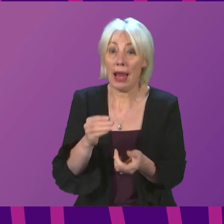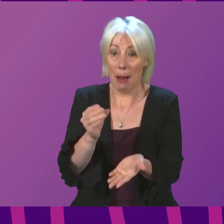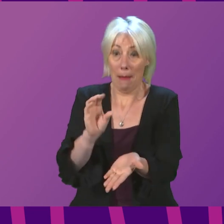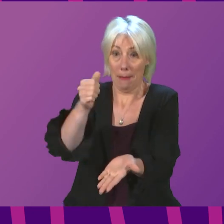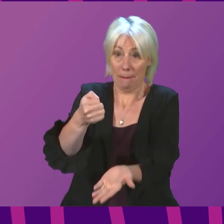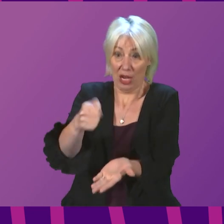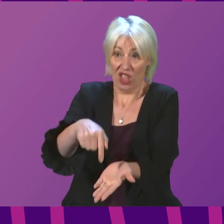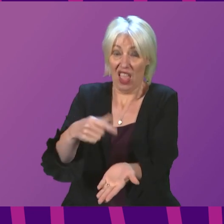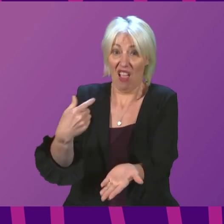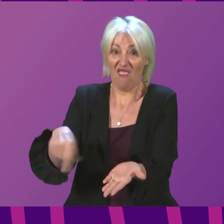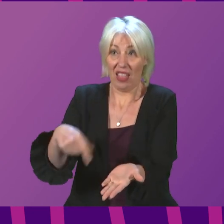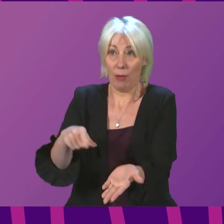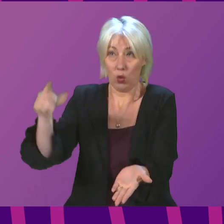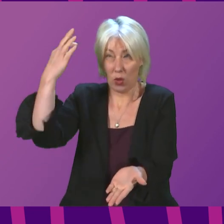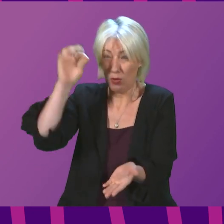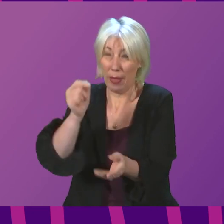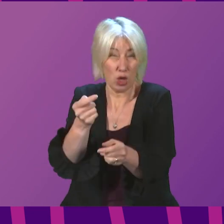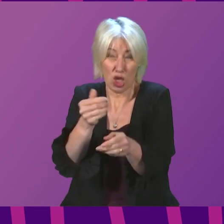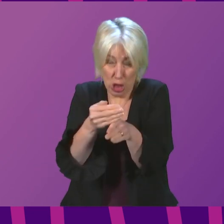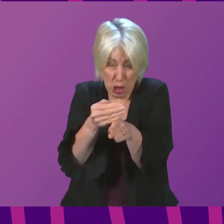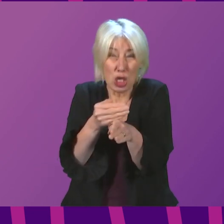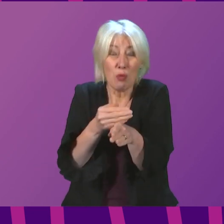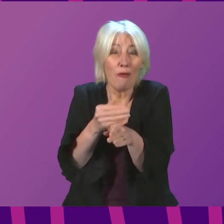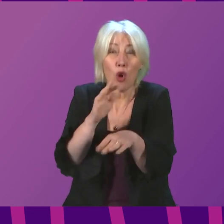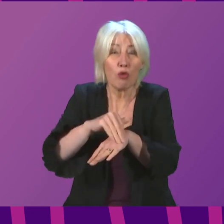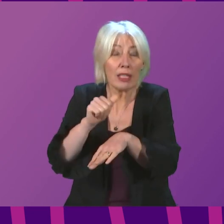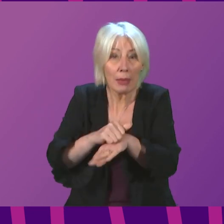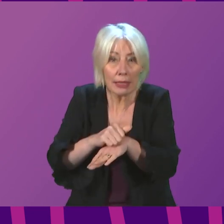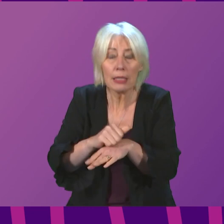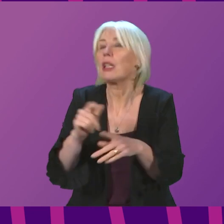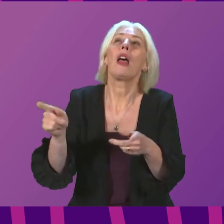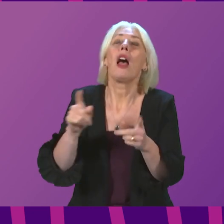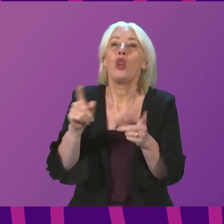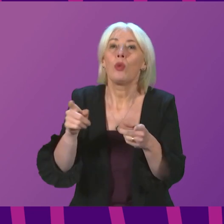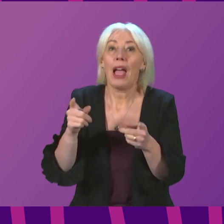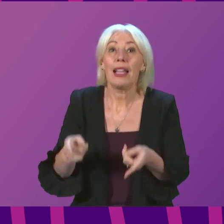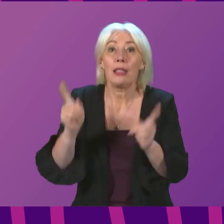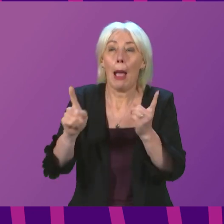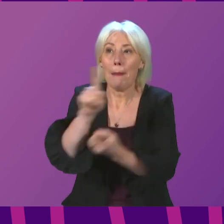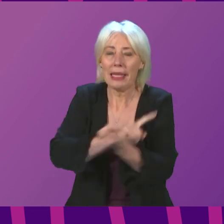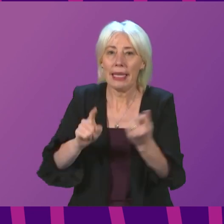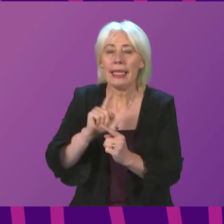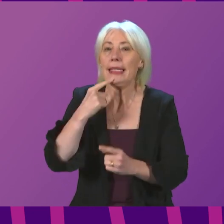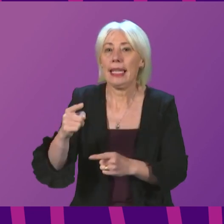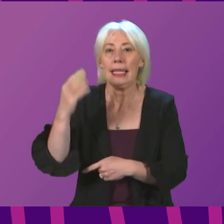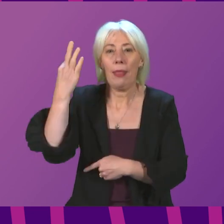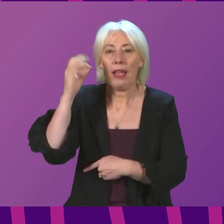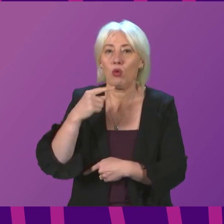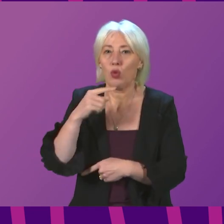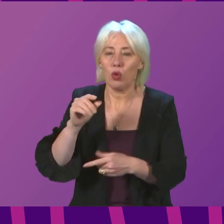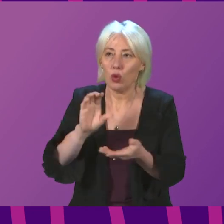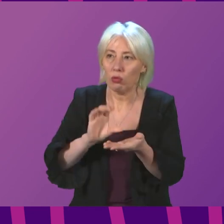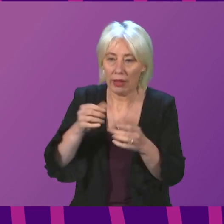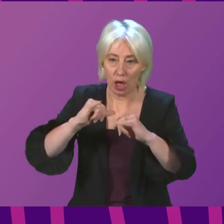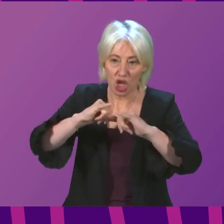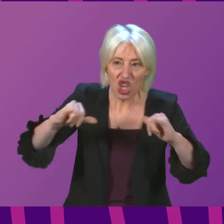councils, through to, I think, just days before Christmas, because the leaders meeting would agree that they would disperse these funds to the cheques